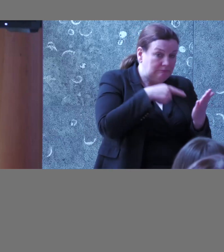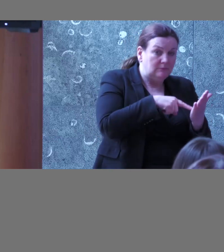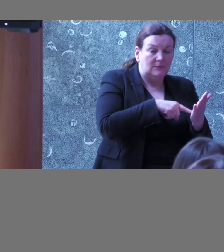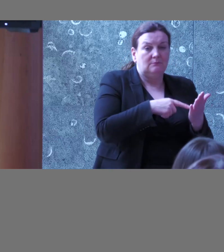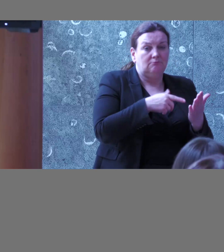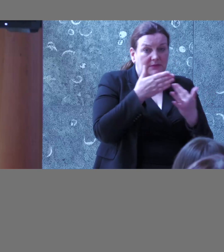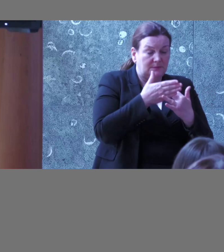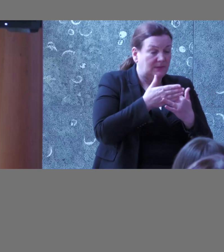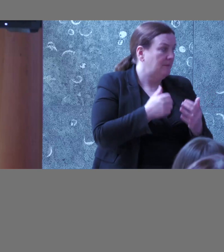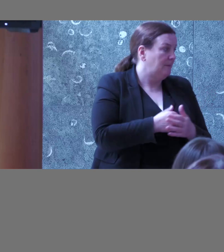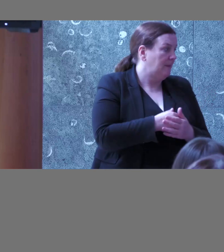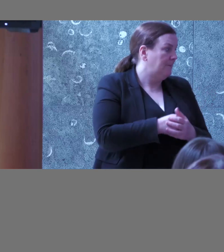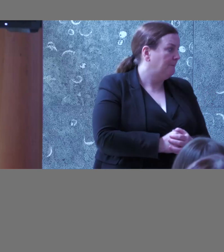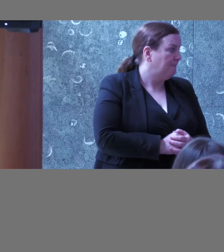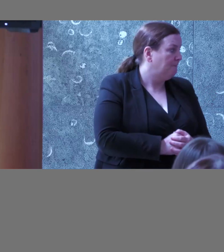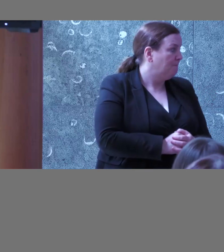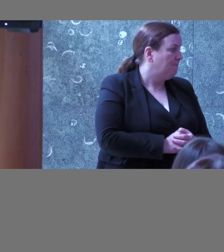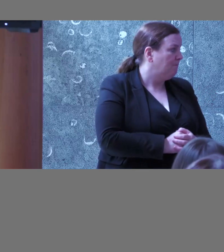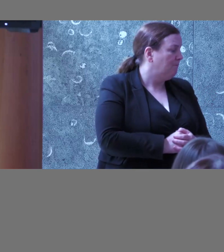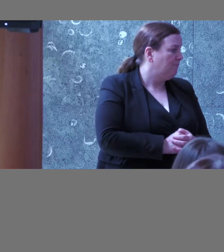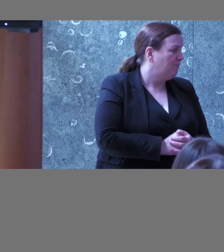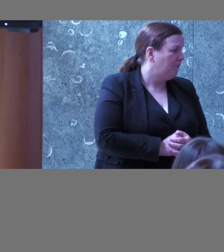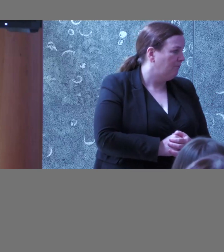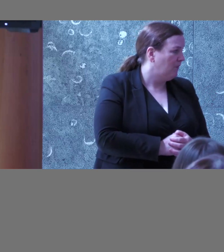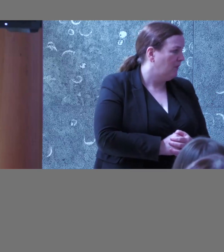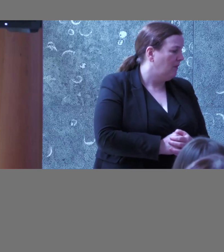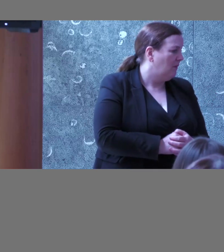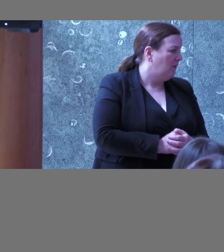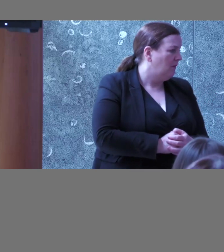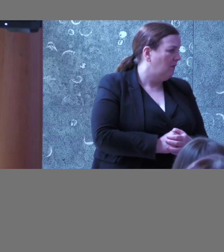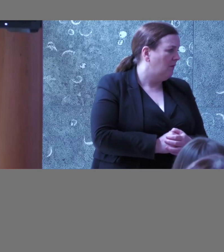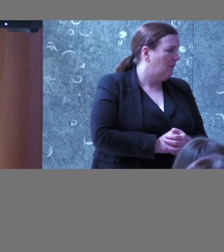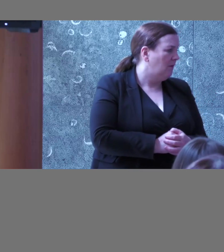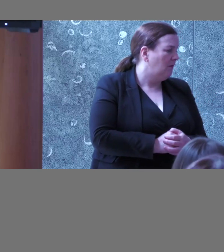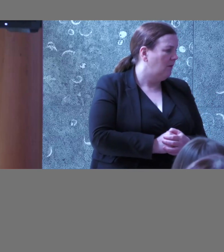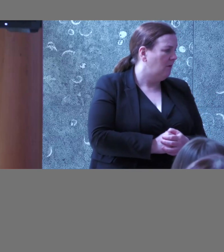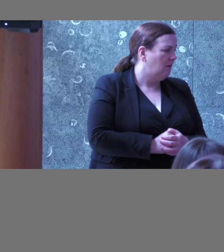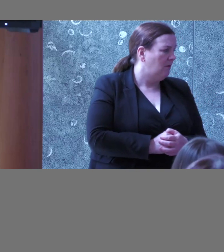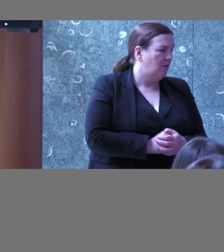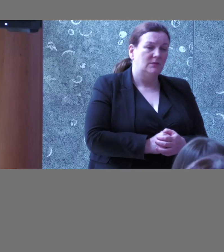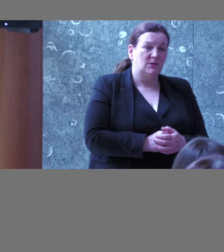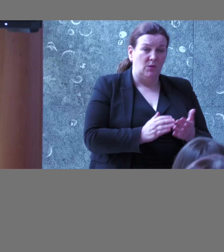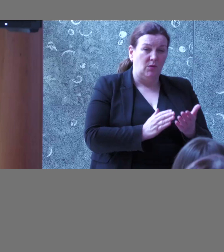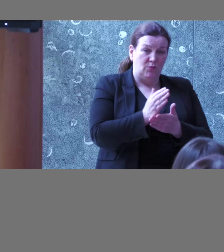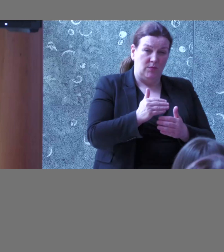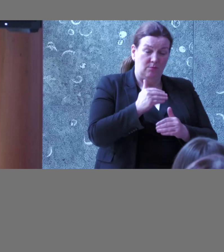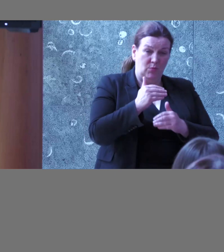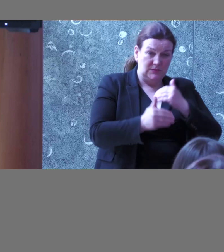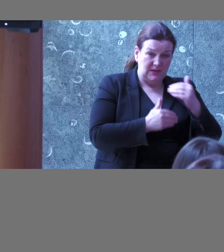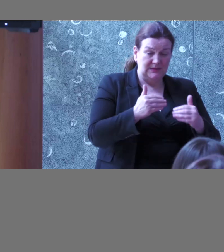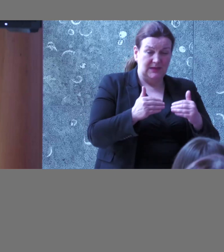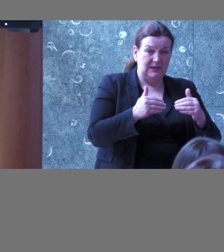yeah so I think in that sense we do it throughout the whole process so it even includes just developers